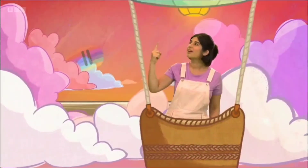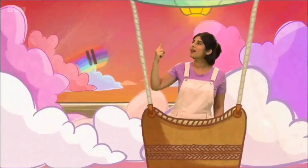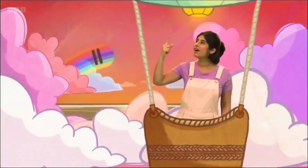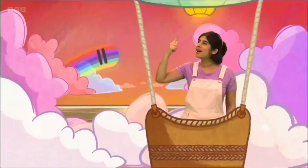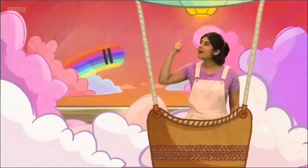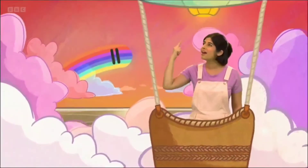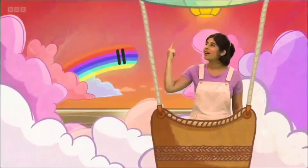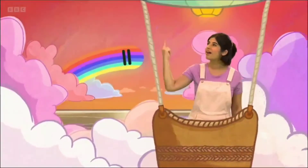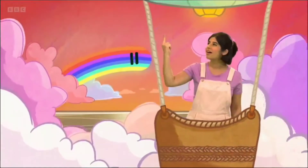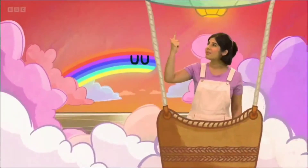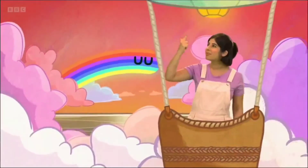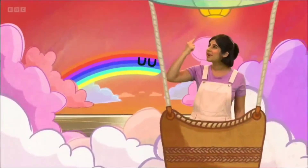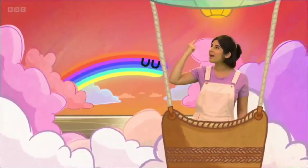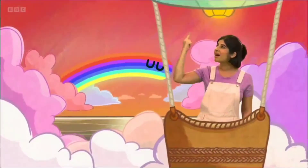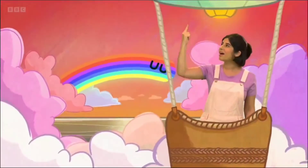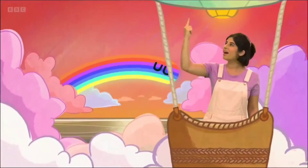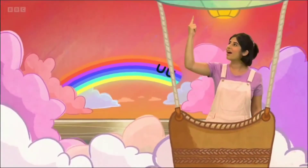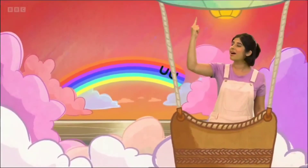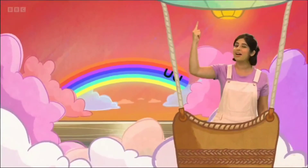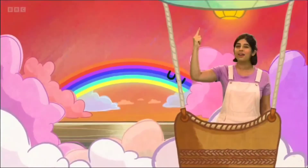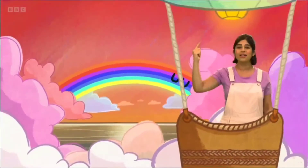up high.